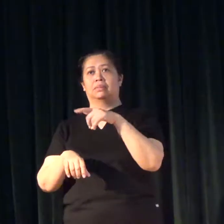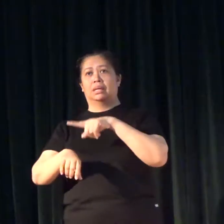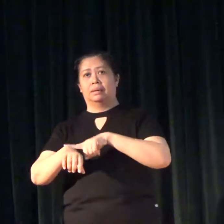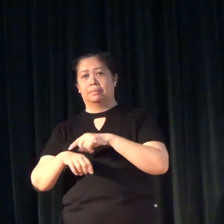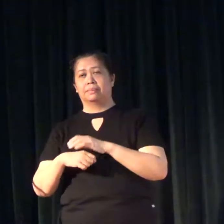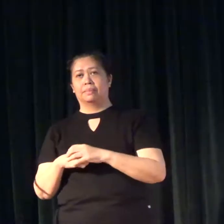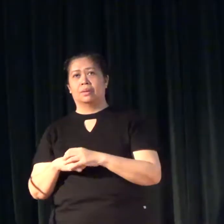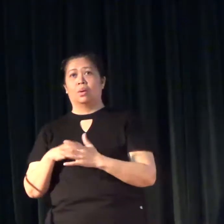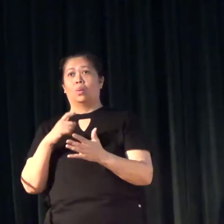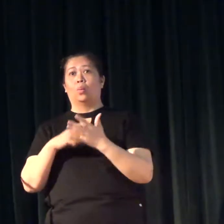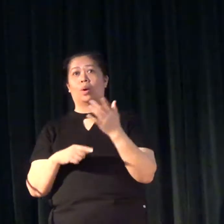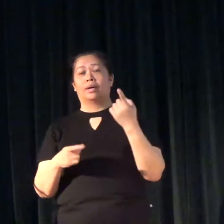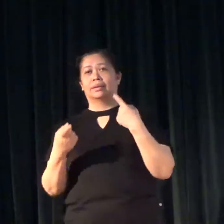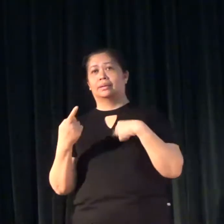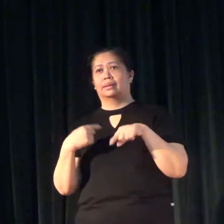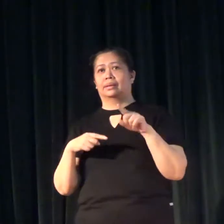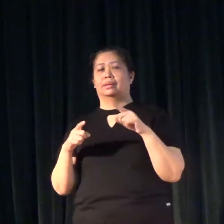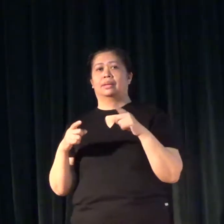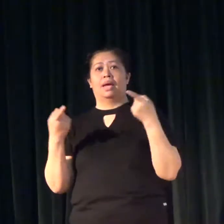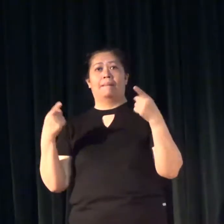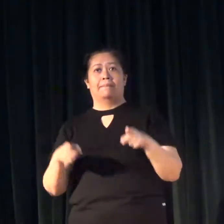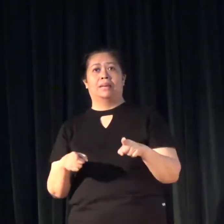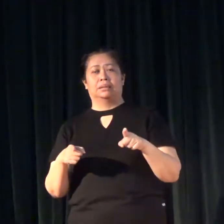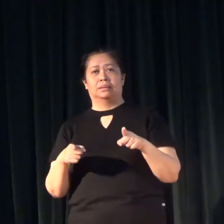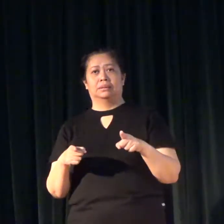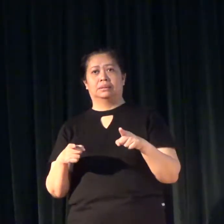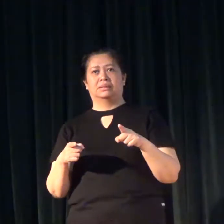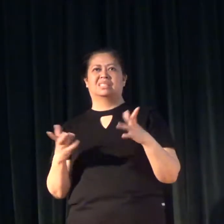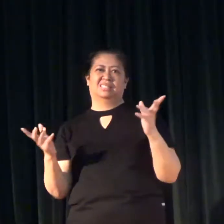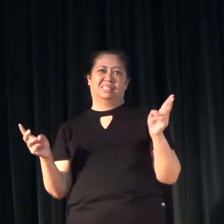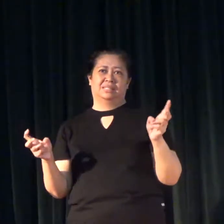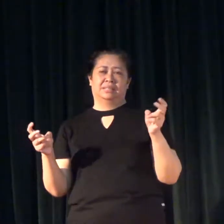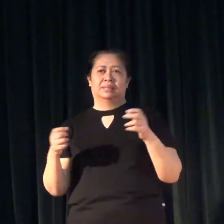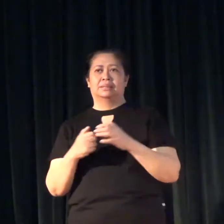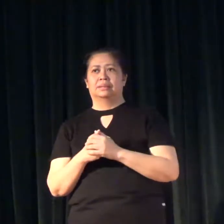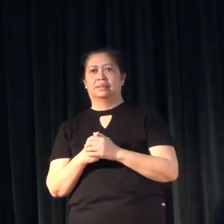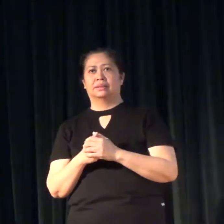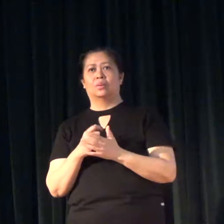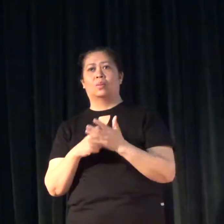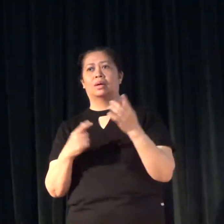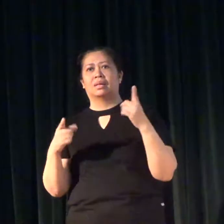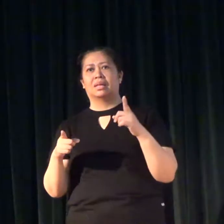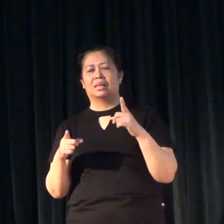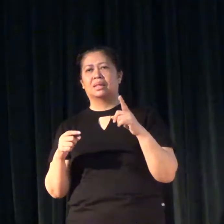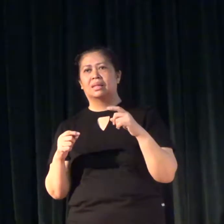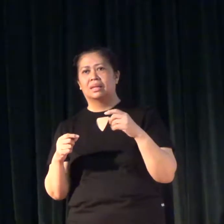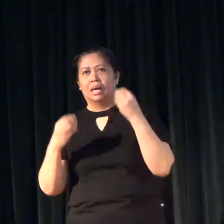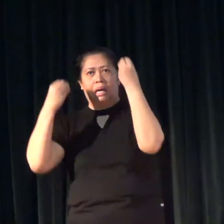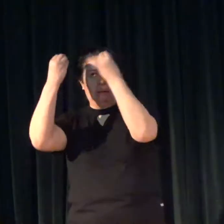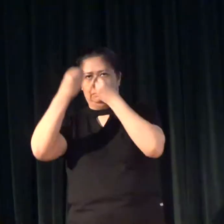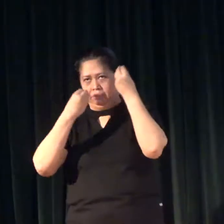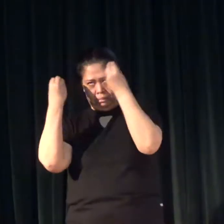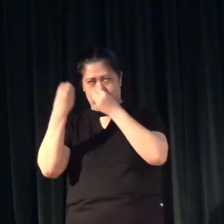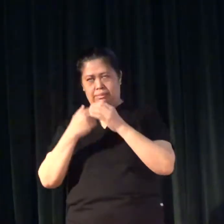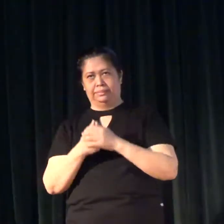time what comes what happens typically what you have is a confusion.